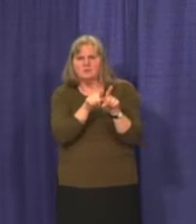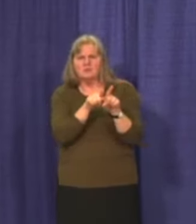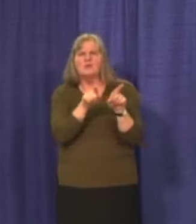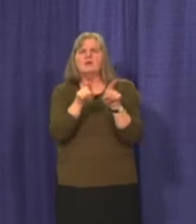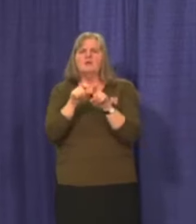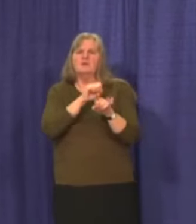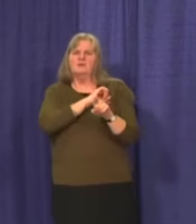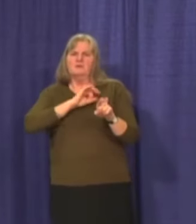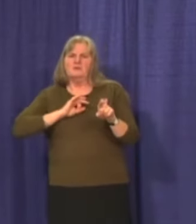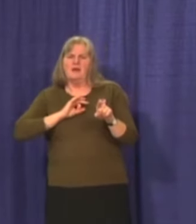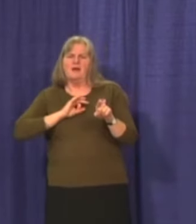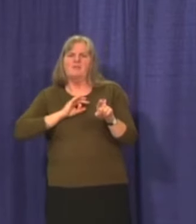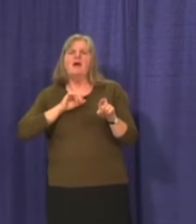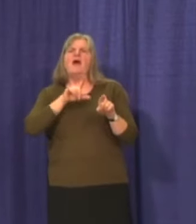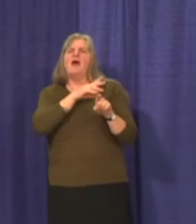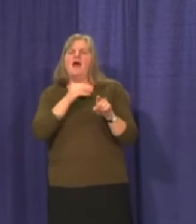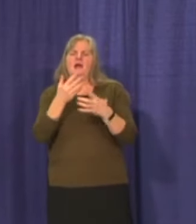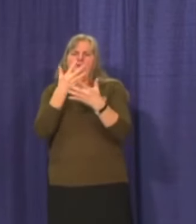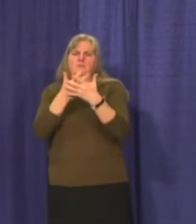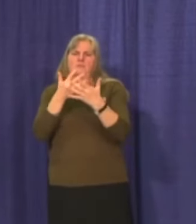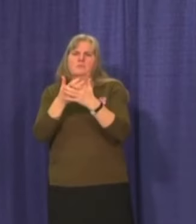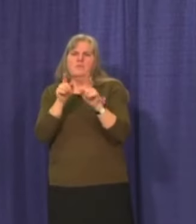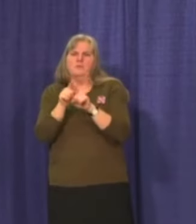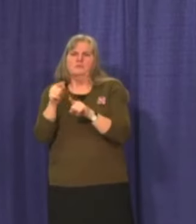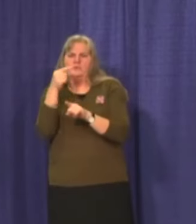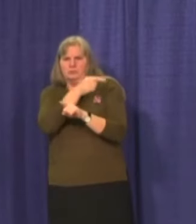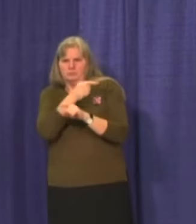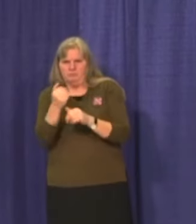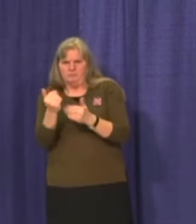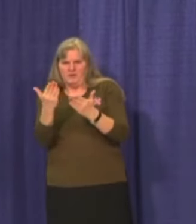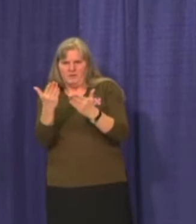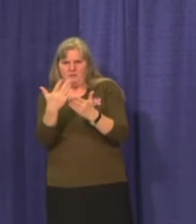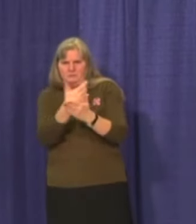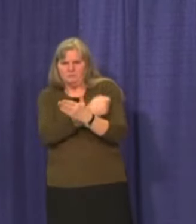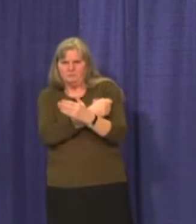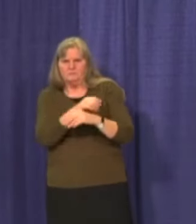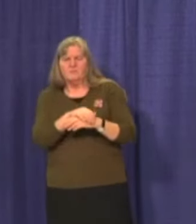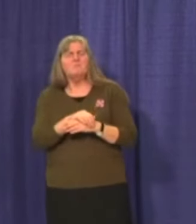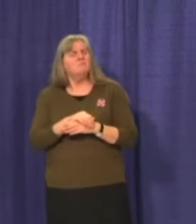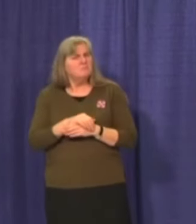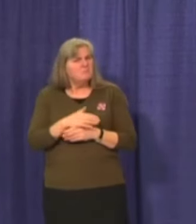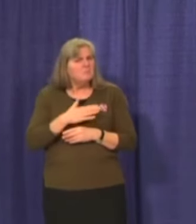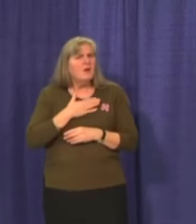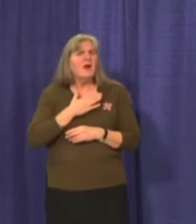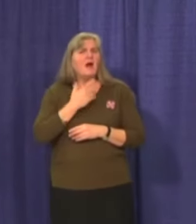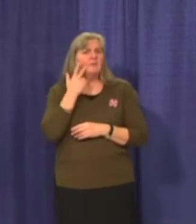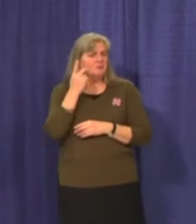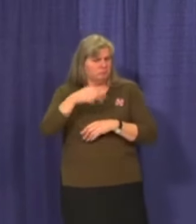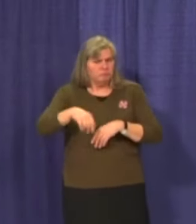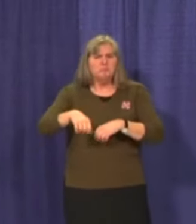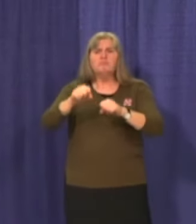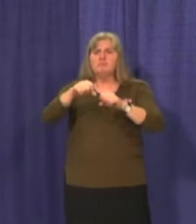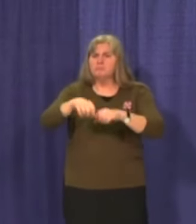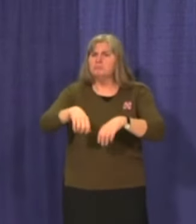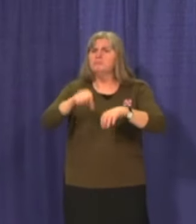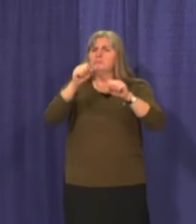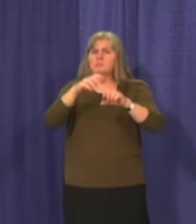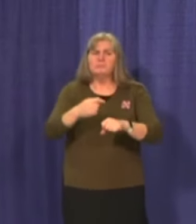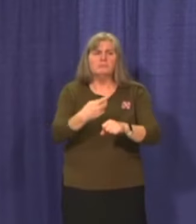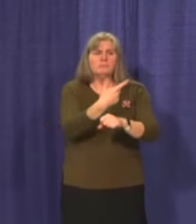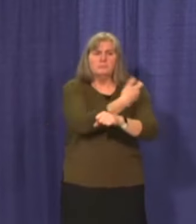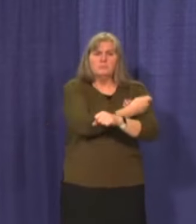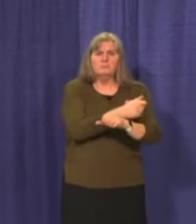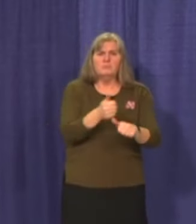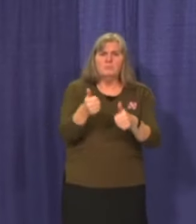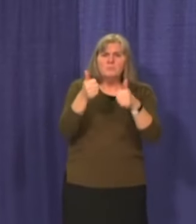and inmates at the Whitehorse Correctional Centre. We are really happy with the uptake we have seen so far and we want